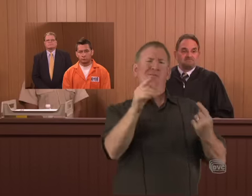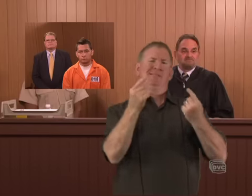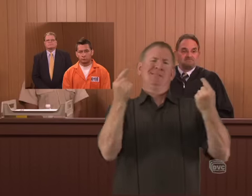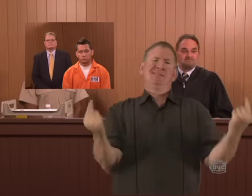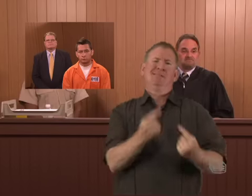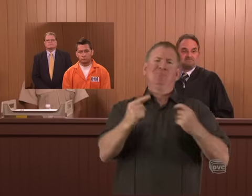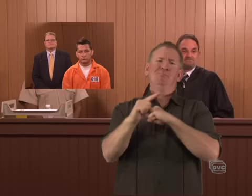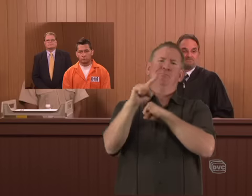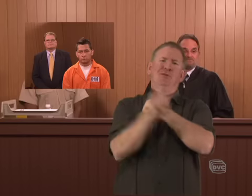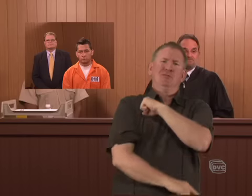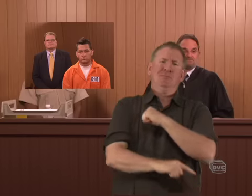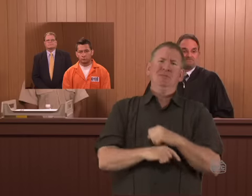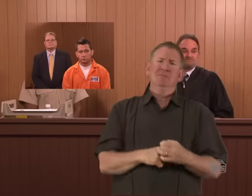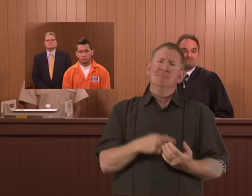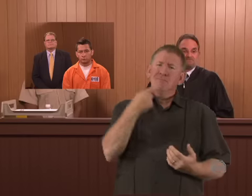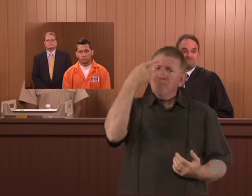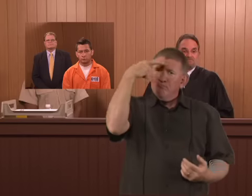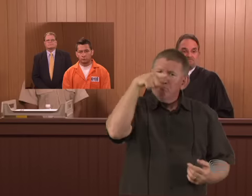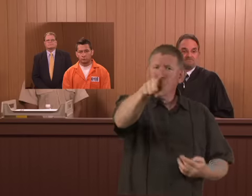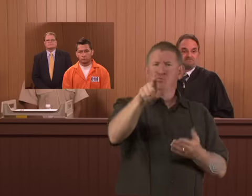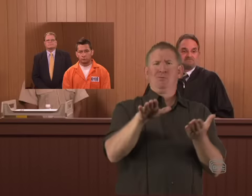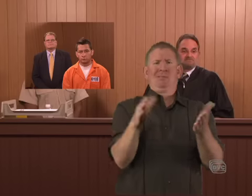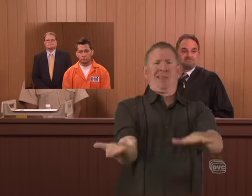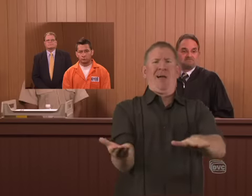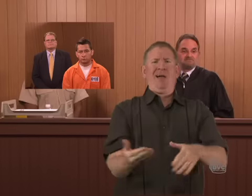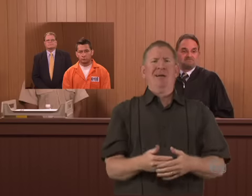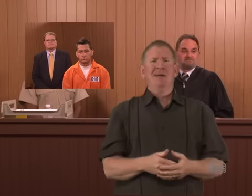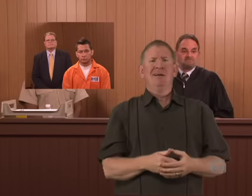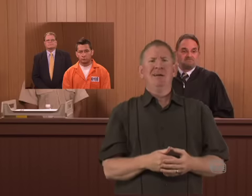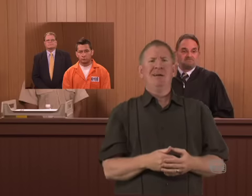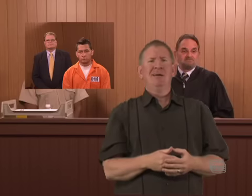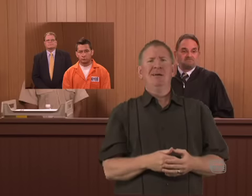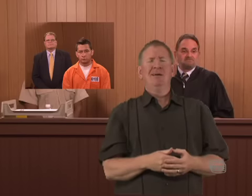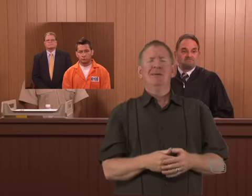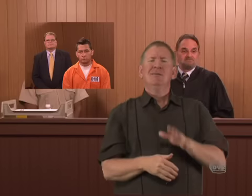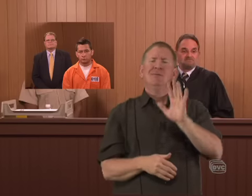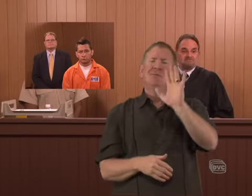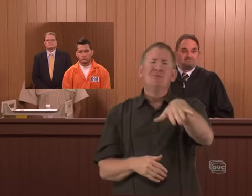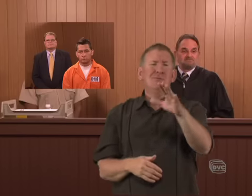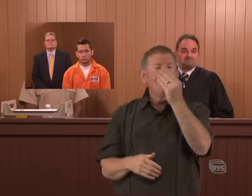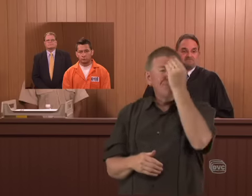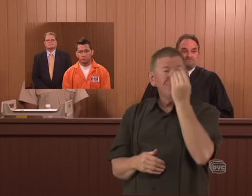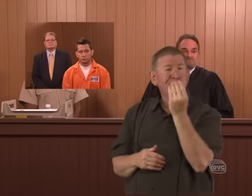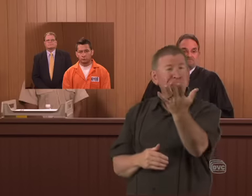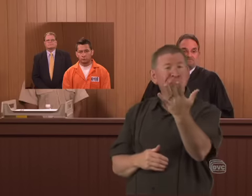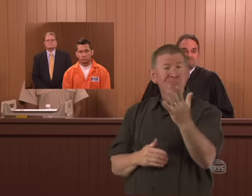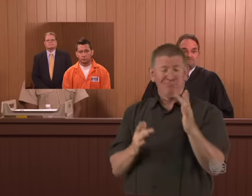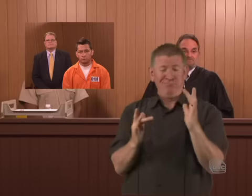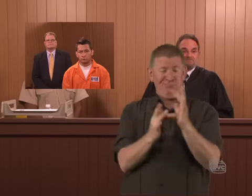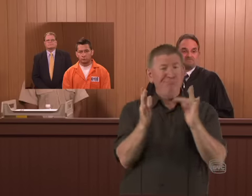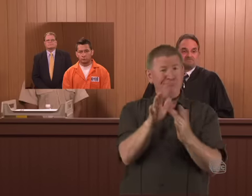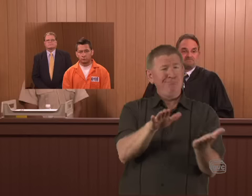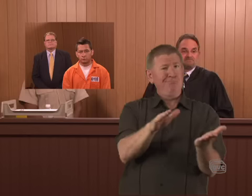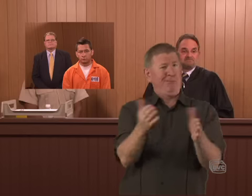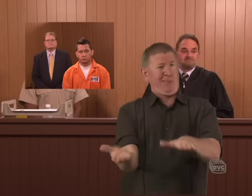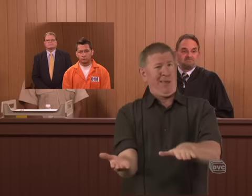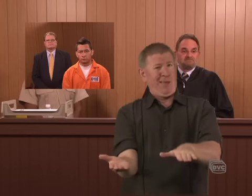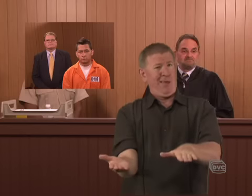your own sins and the punishment for it. He died in your place. Let me tell you, yes,